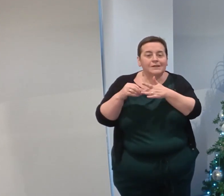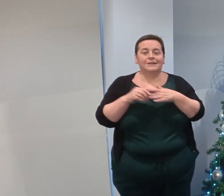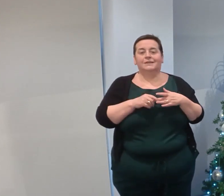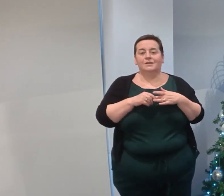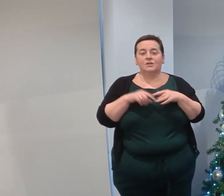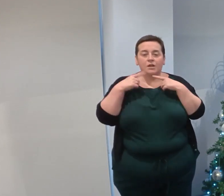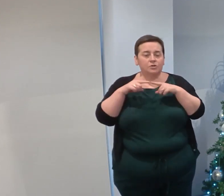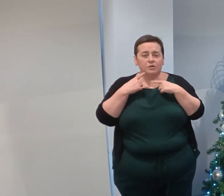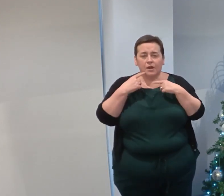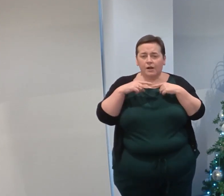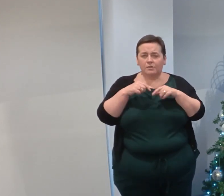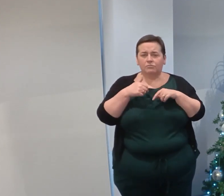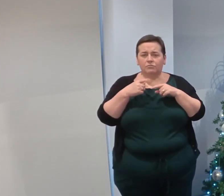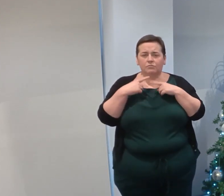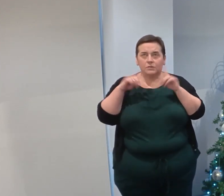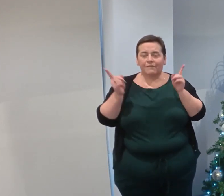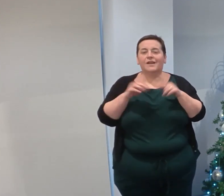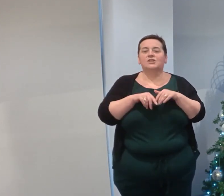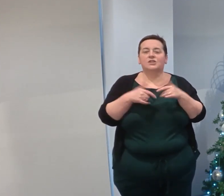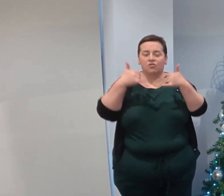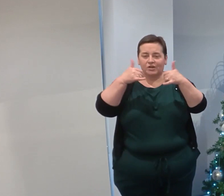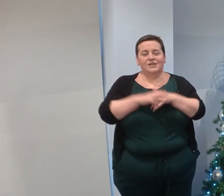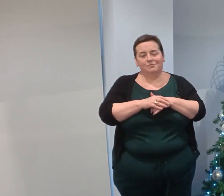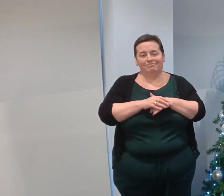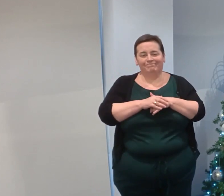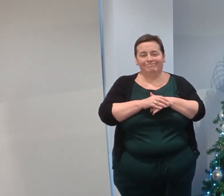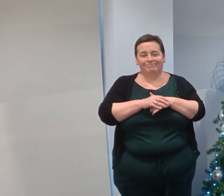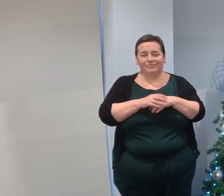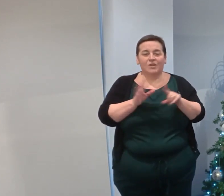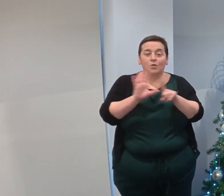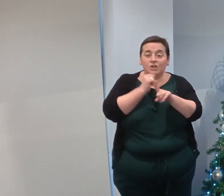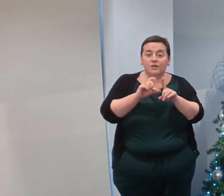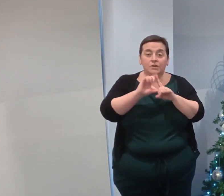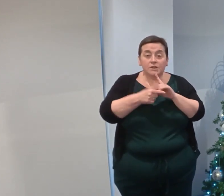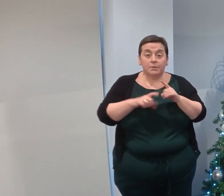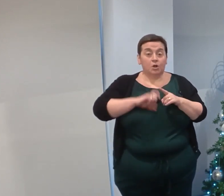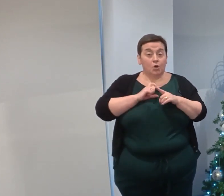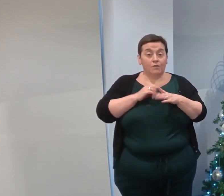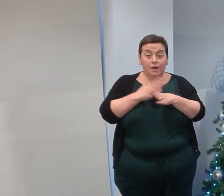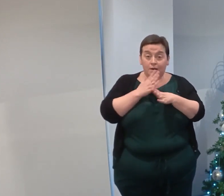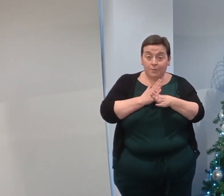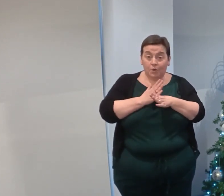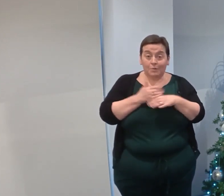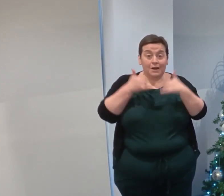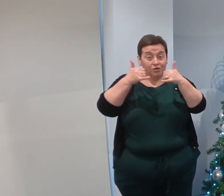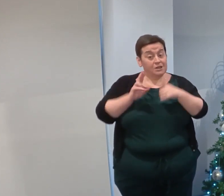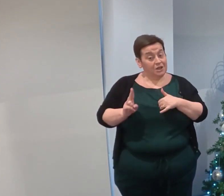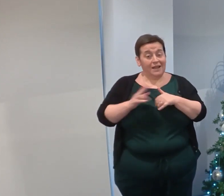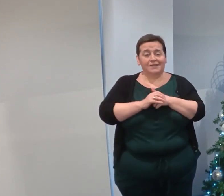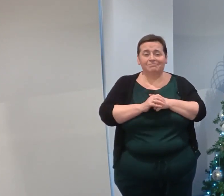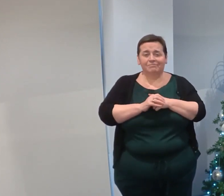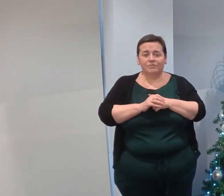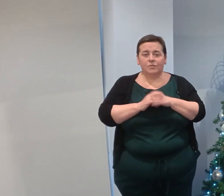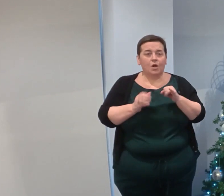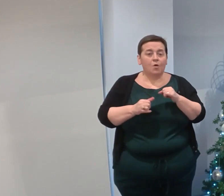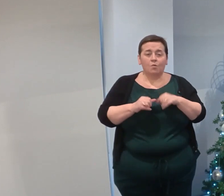diversity re-accreditation. We achieved disability confident employer status again. And we